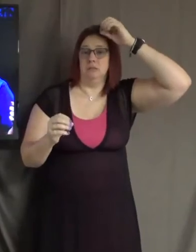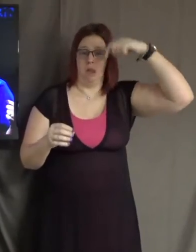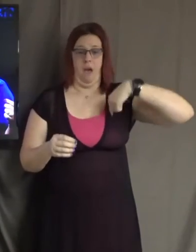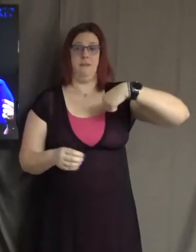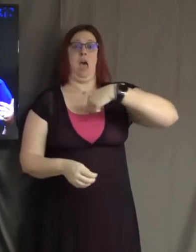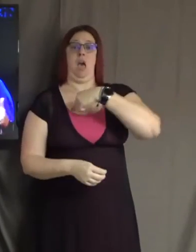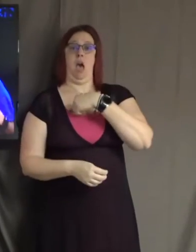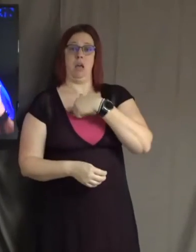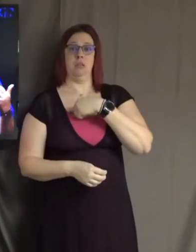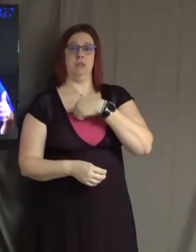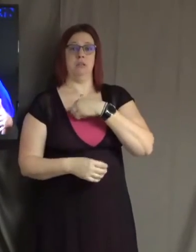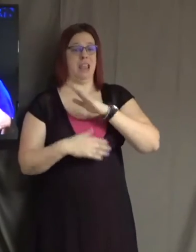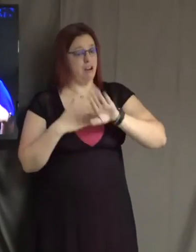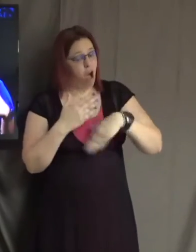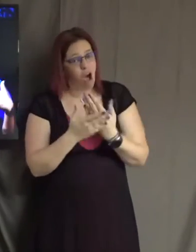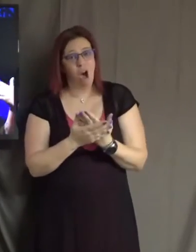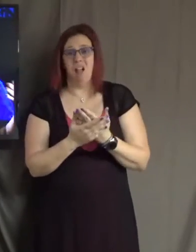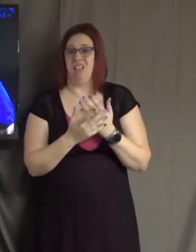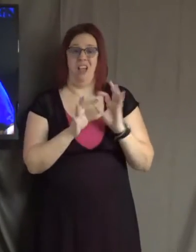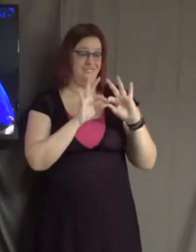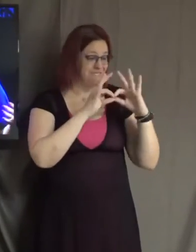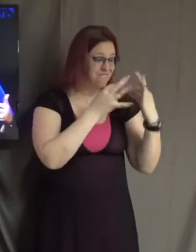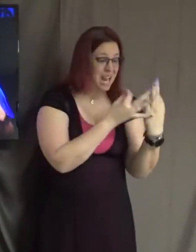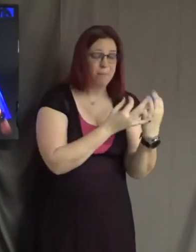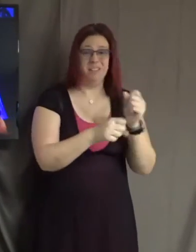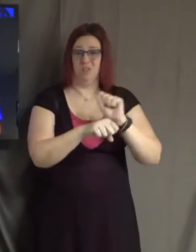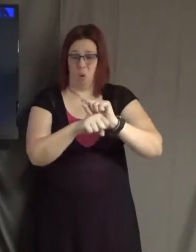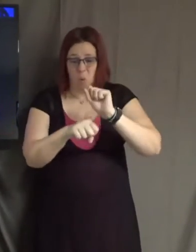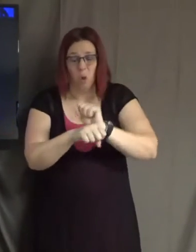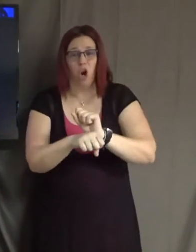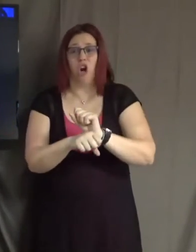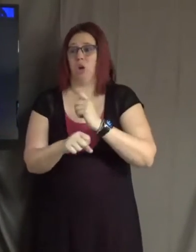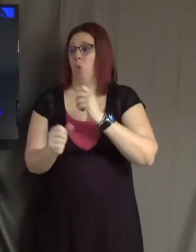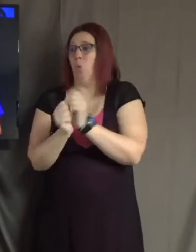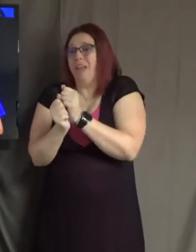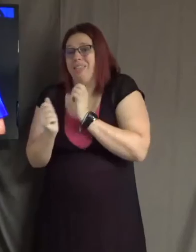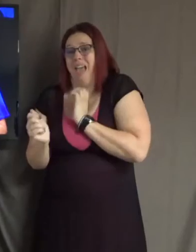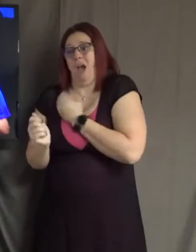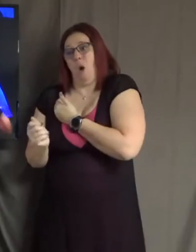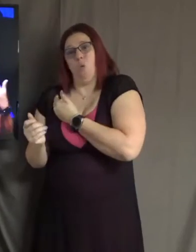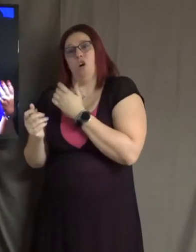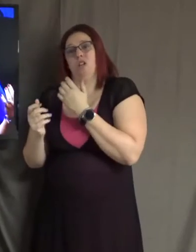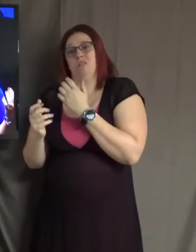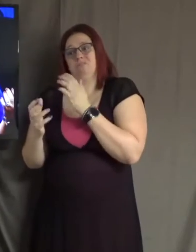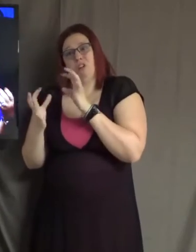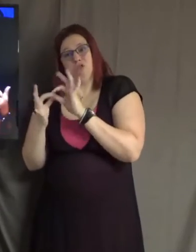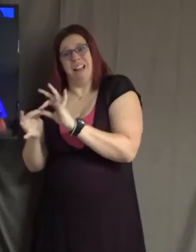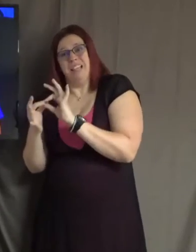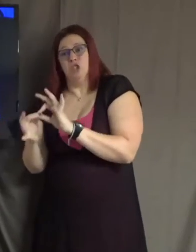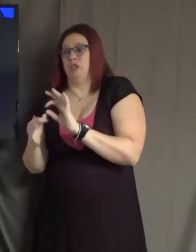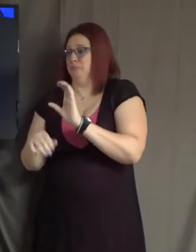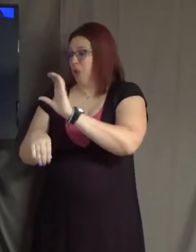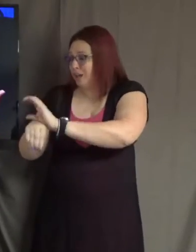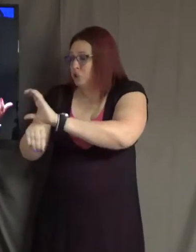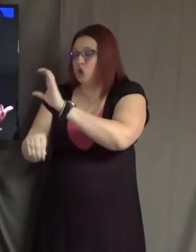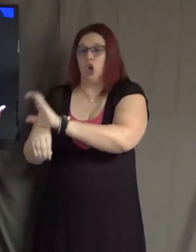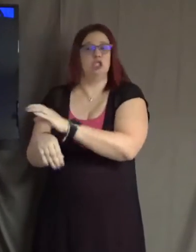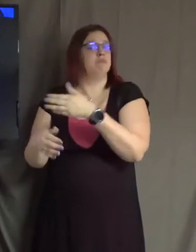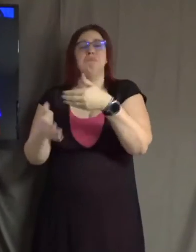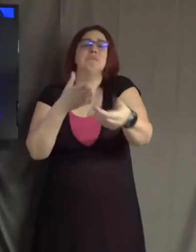of our lives, in our families, in our workplace, with our most intimate relationships, in our church, in the things that we're doing. And I